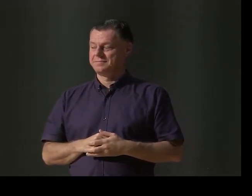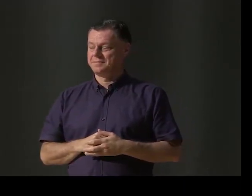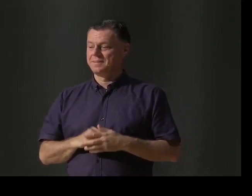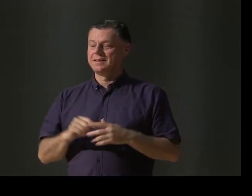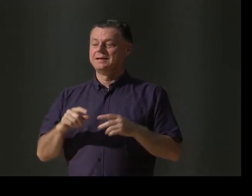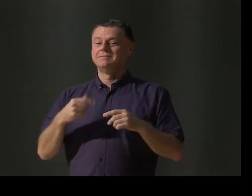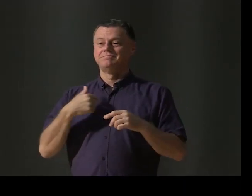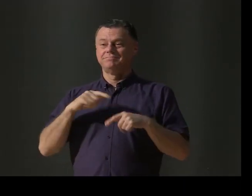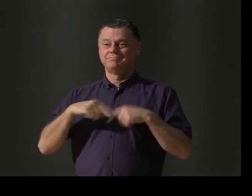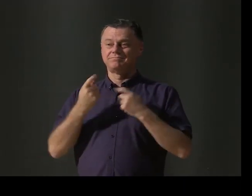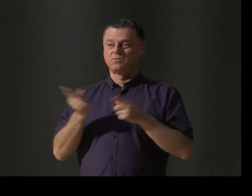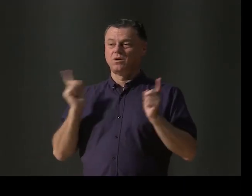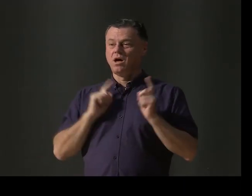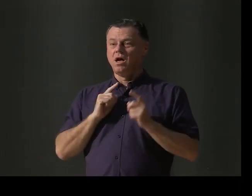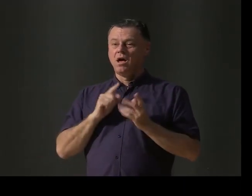out a resounding, aww.